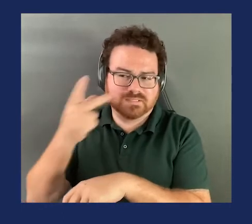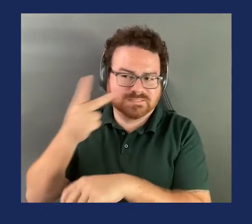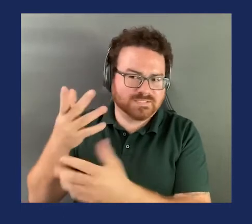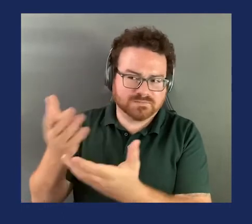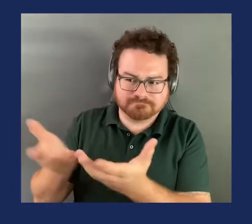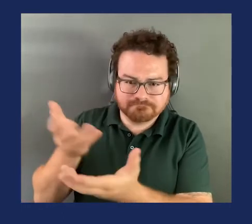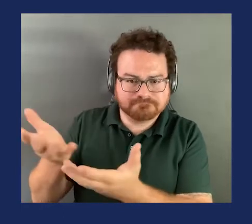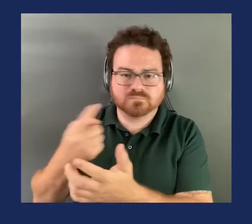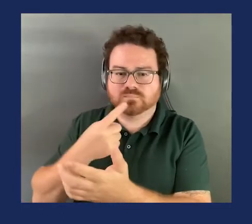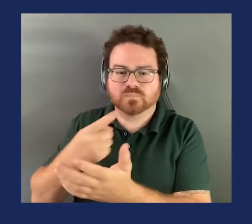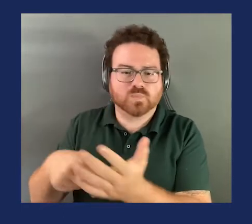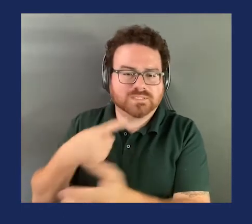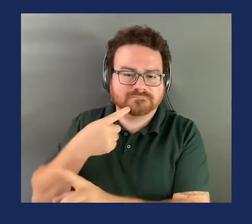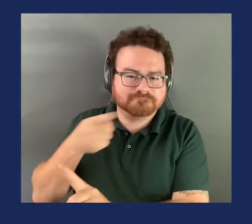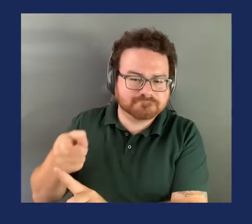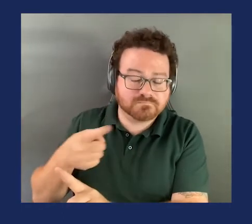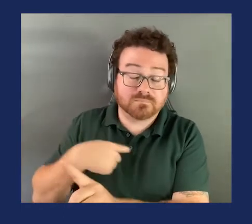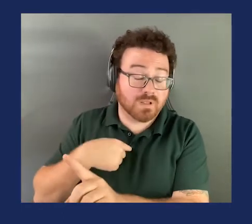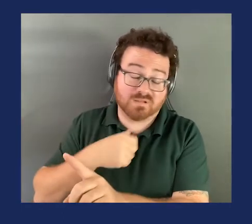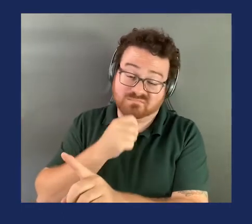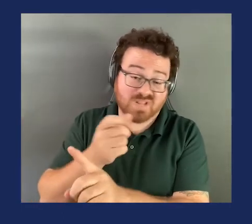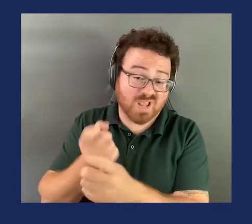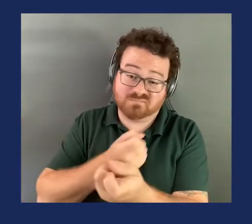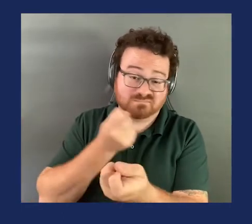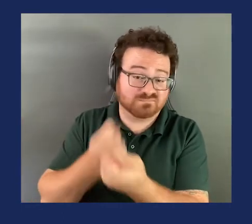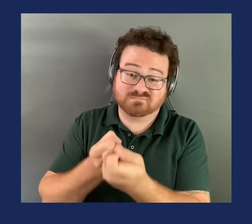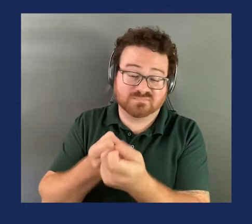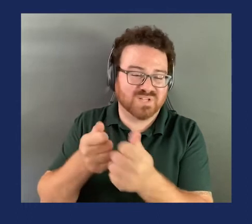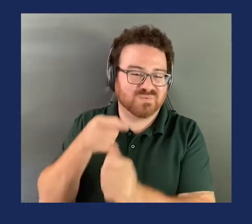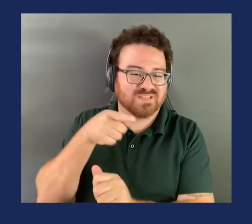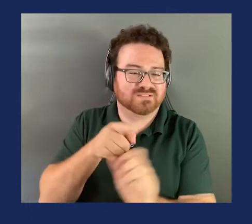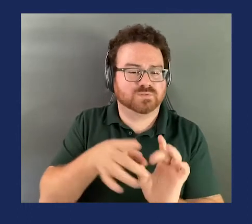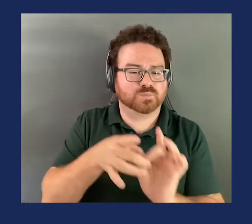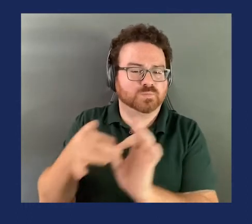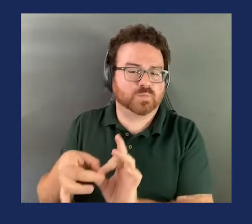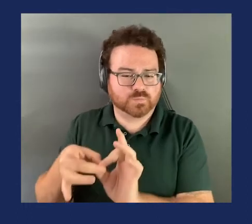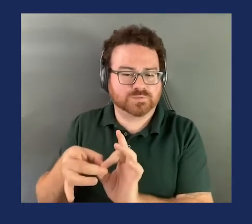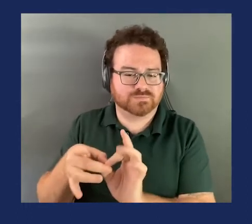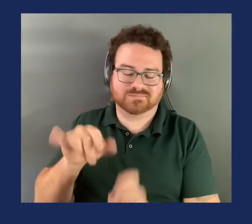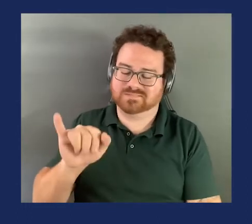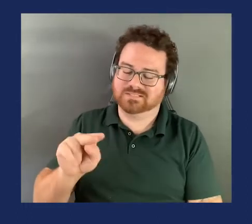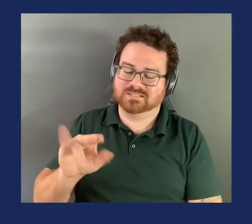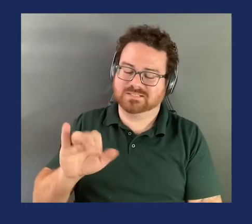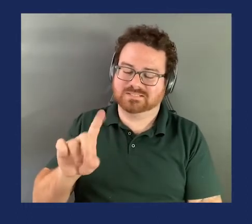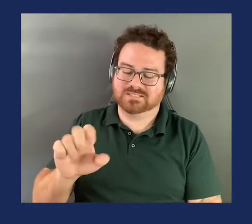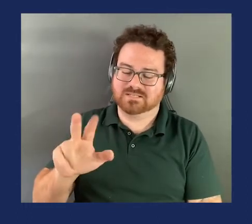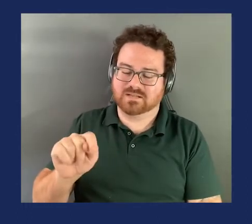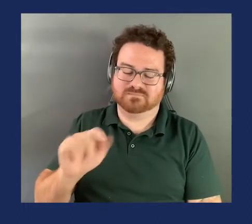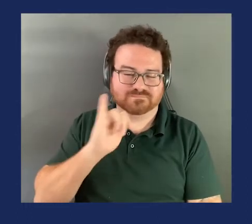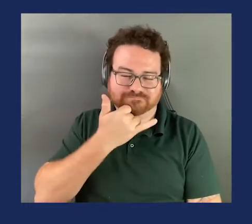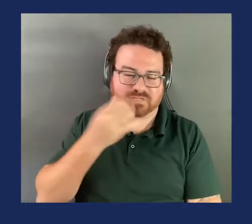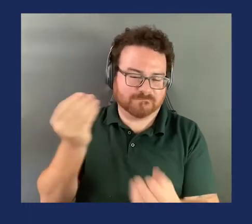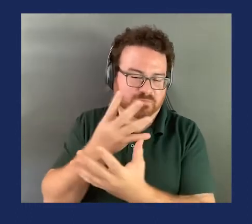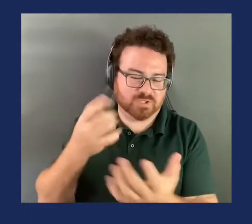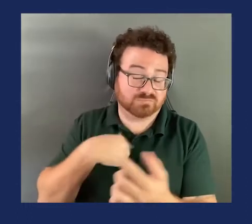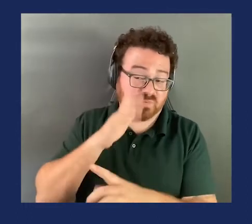am not a big supporter of this associated incident information. And this is where I disagree with you, but I'm